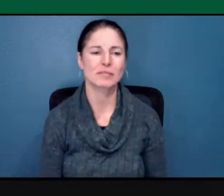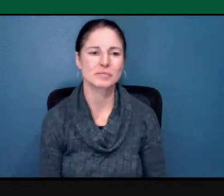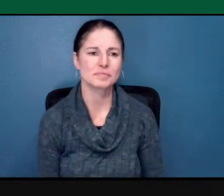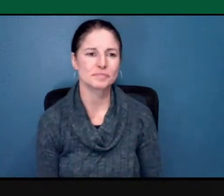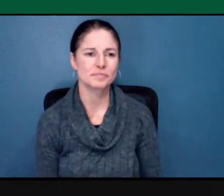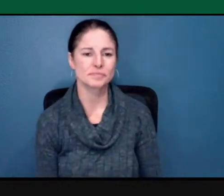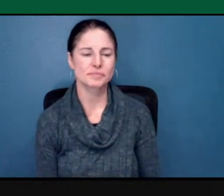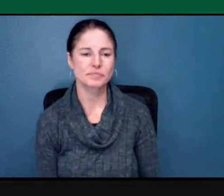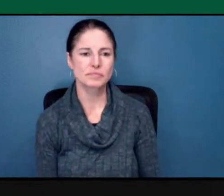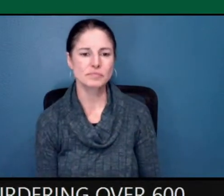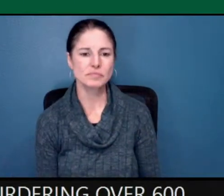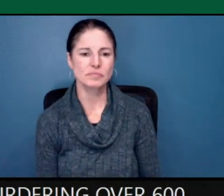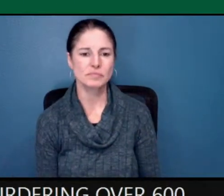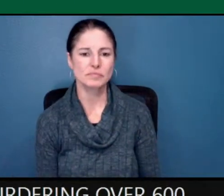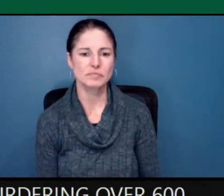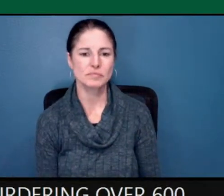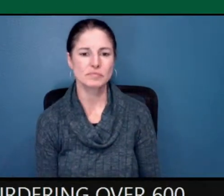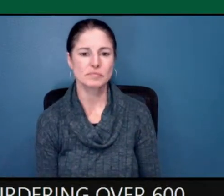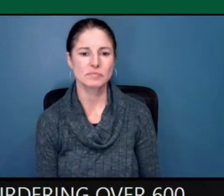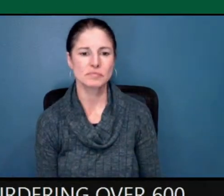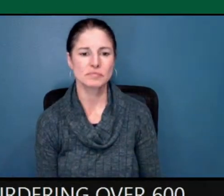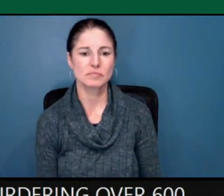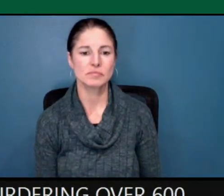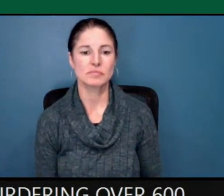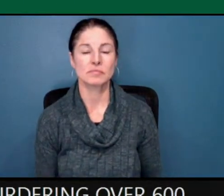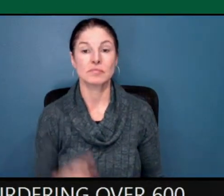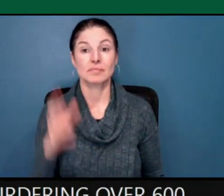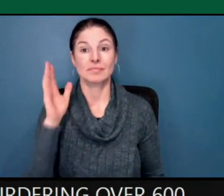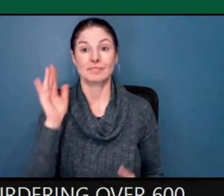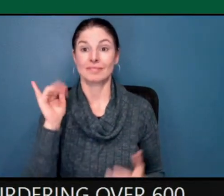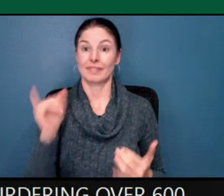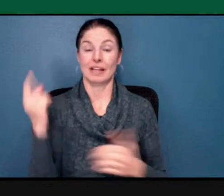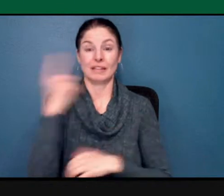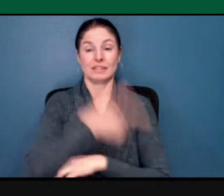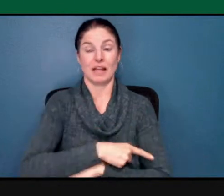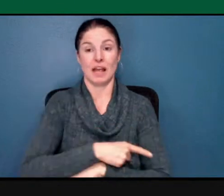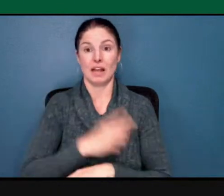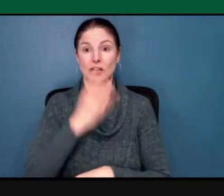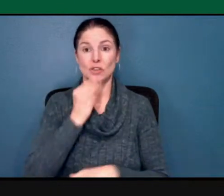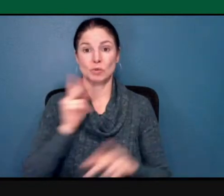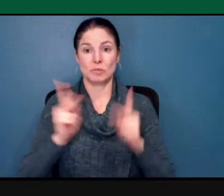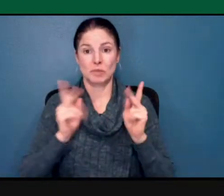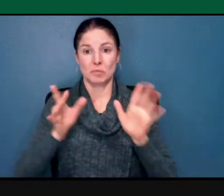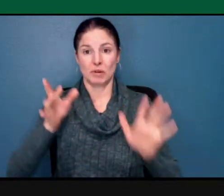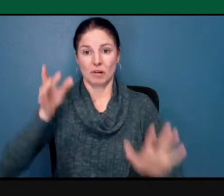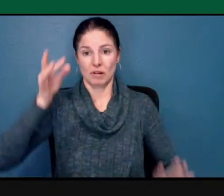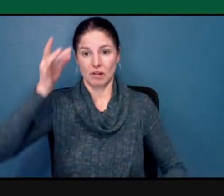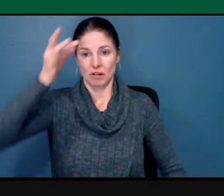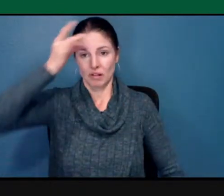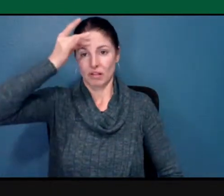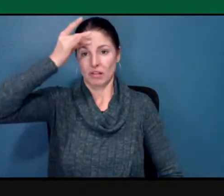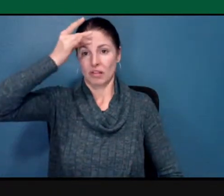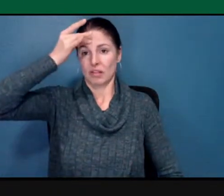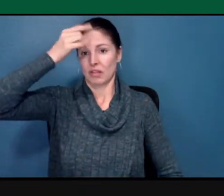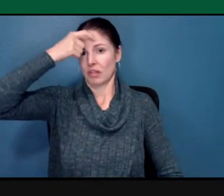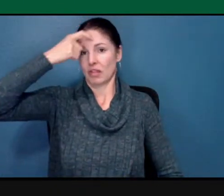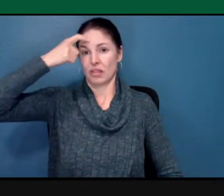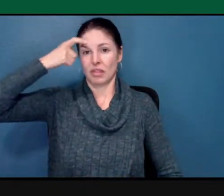This is a day that lies heavy within the Jewish communal memory. It is a day when the Jews in Europe